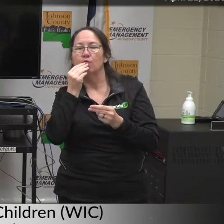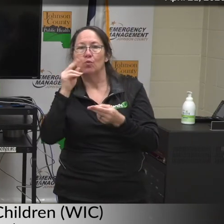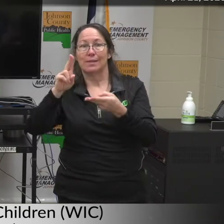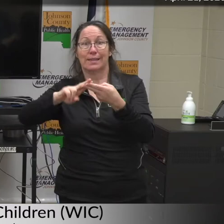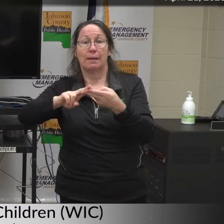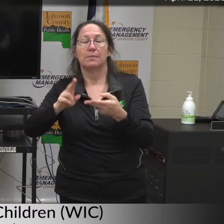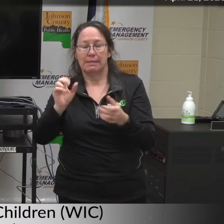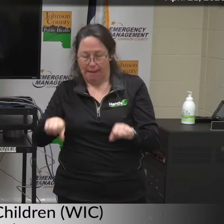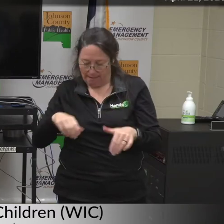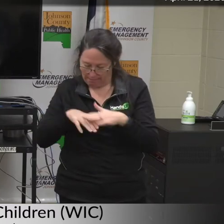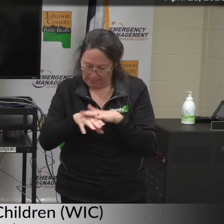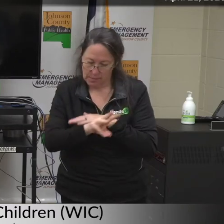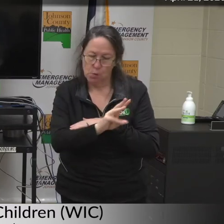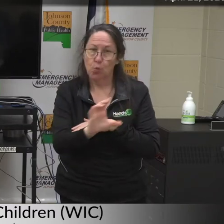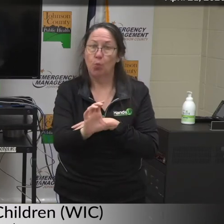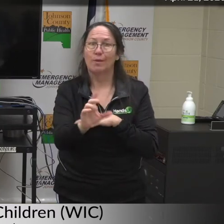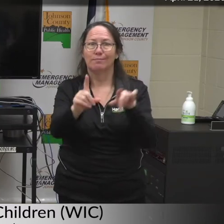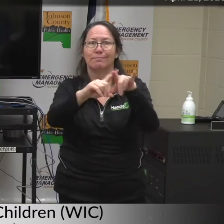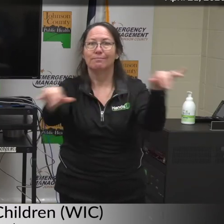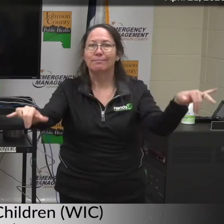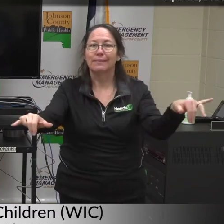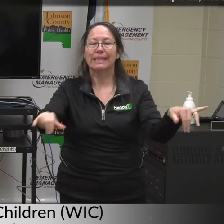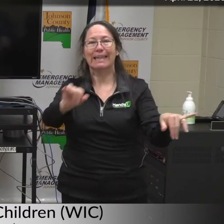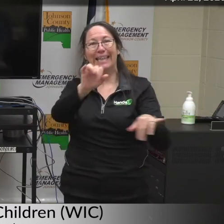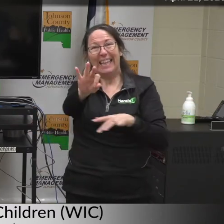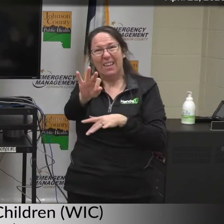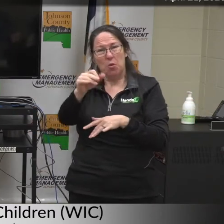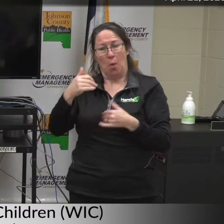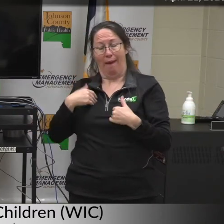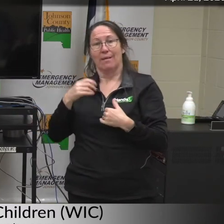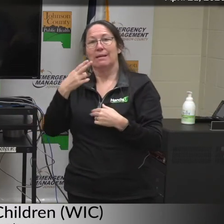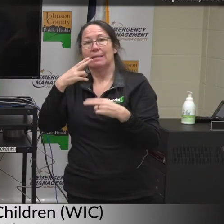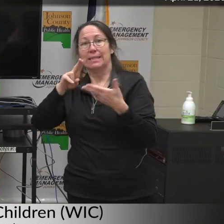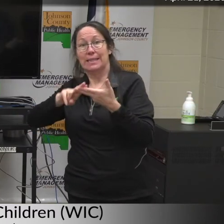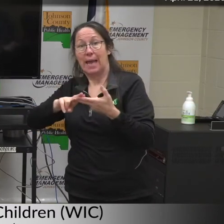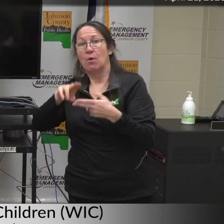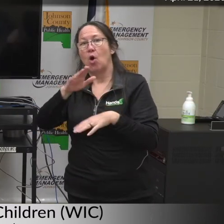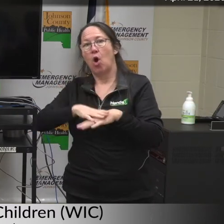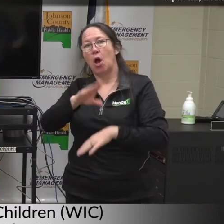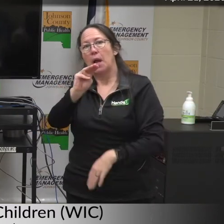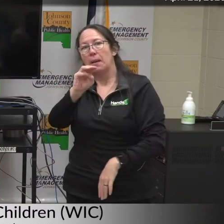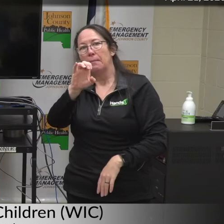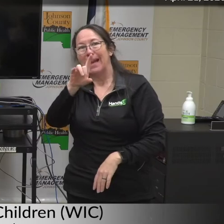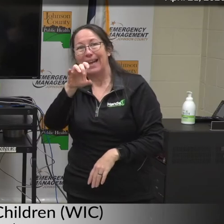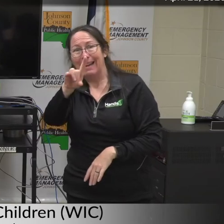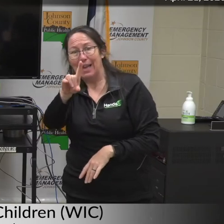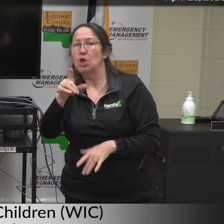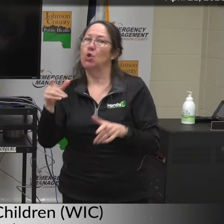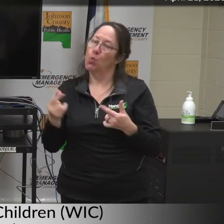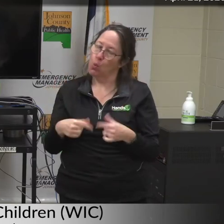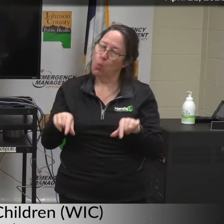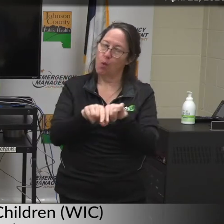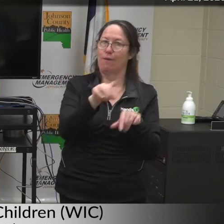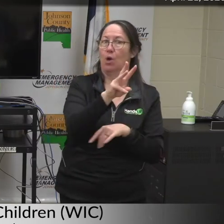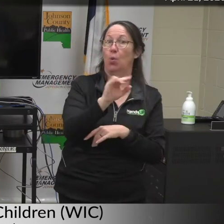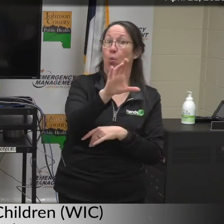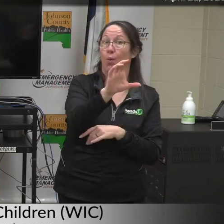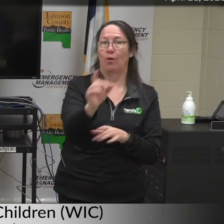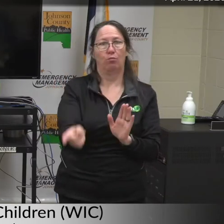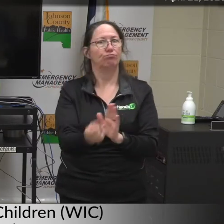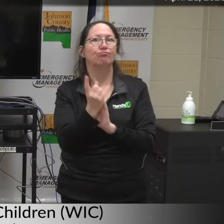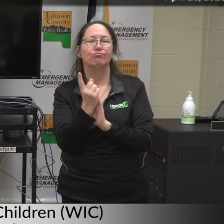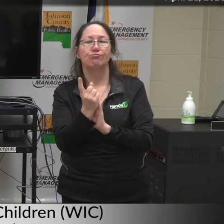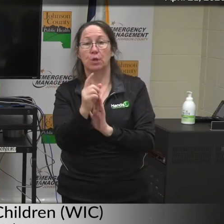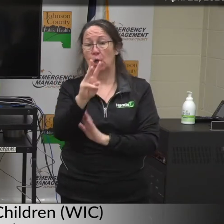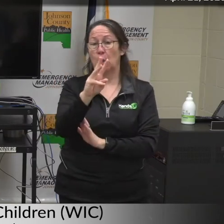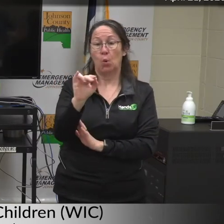while receiving WIC. As a matter of fact, if you receive SNAP or are on Medicaid, you automatically qualify for WIC. You can